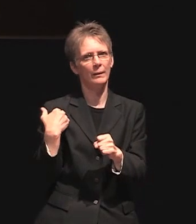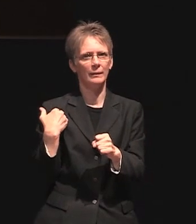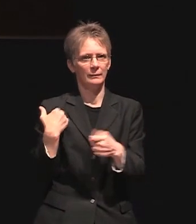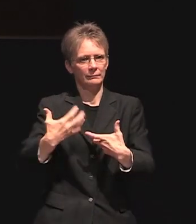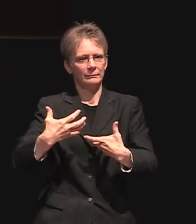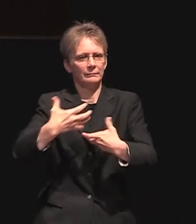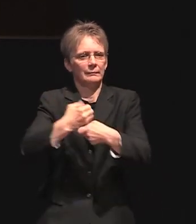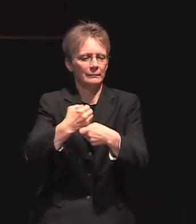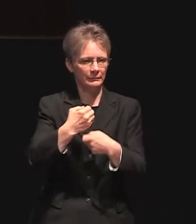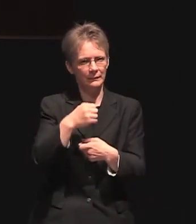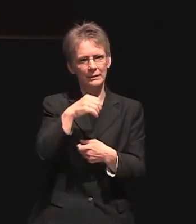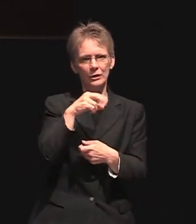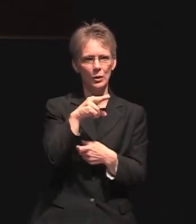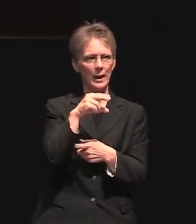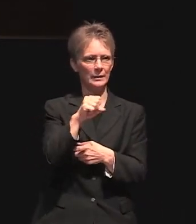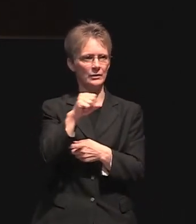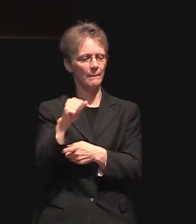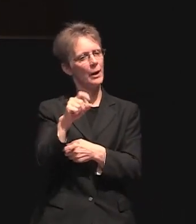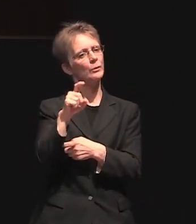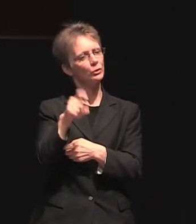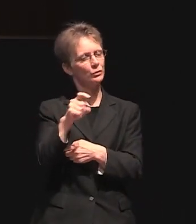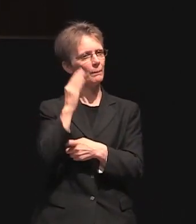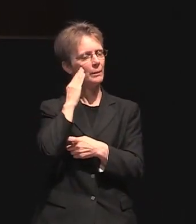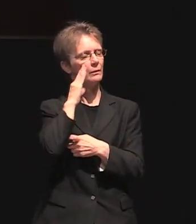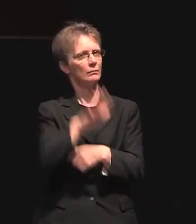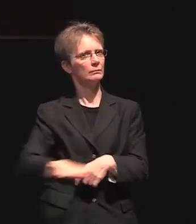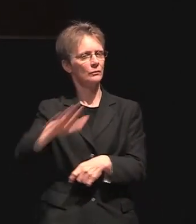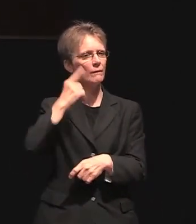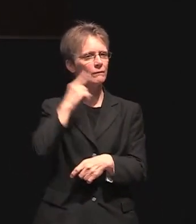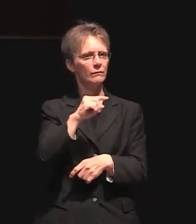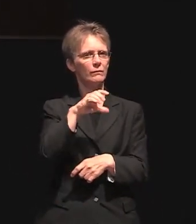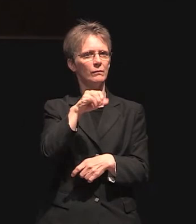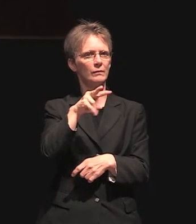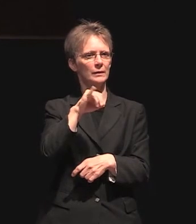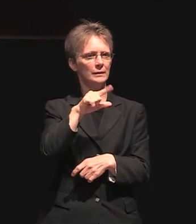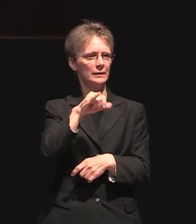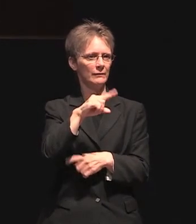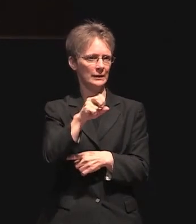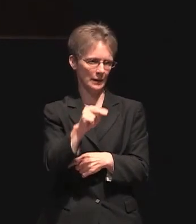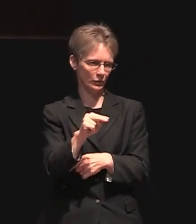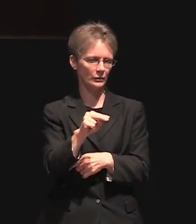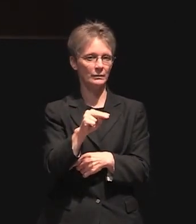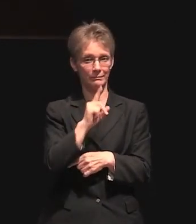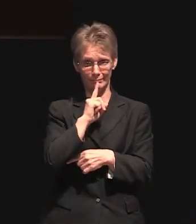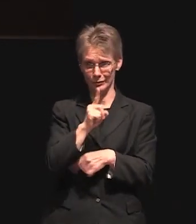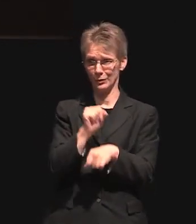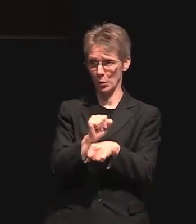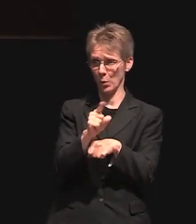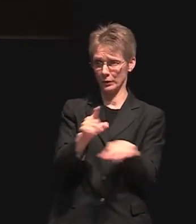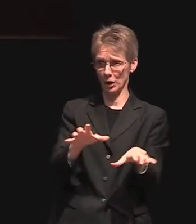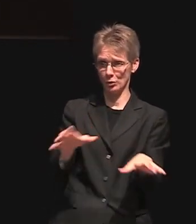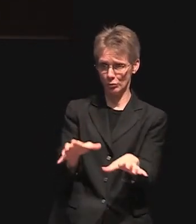should be known for its civilization and certainly the work that you do in your classrooms